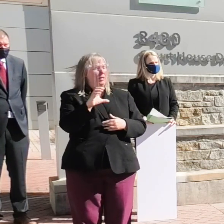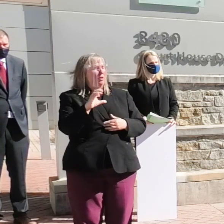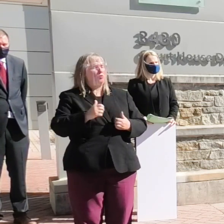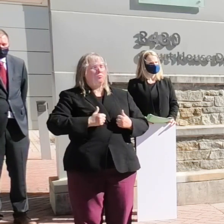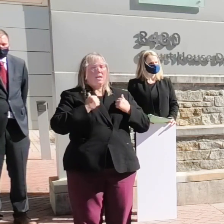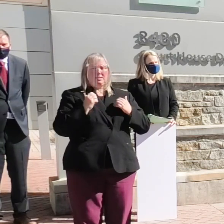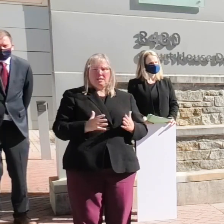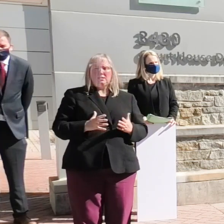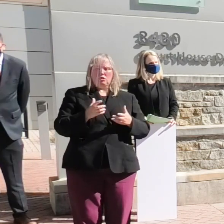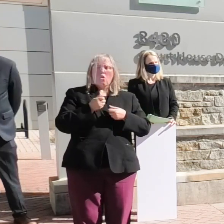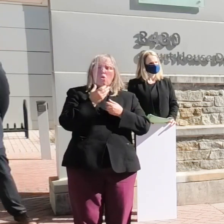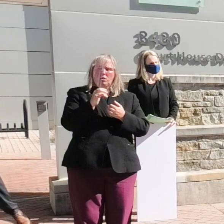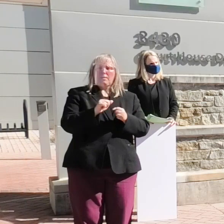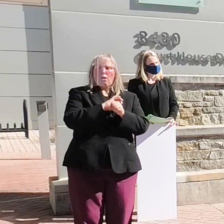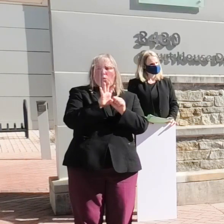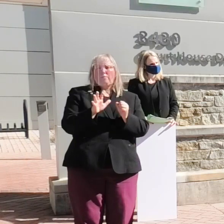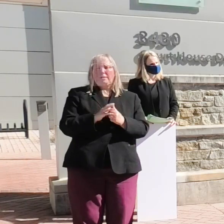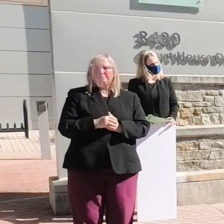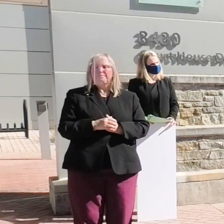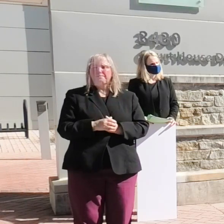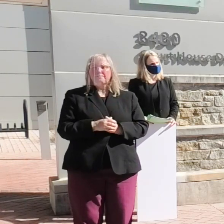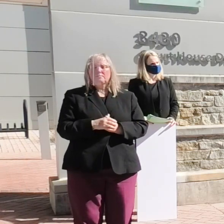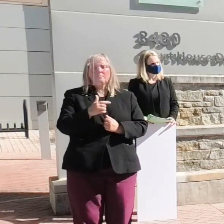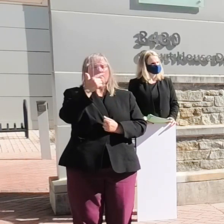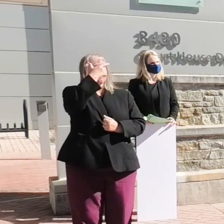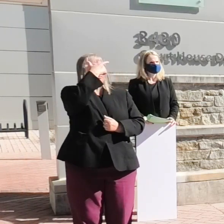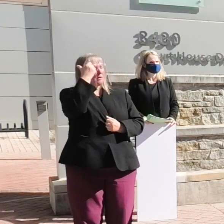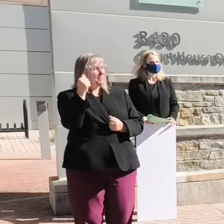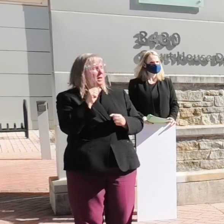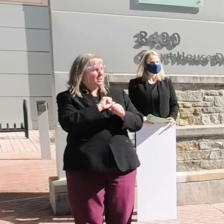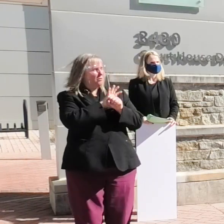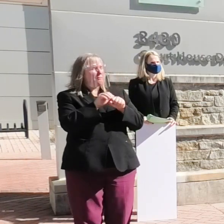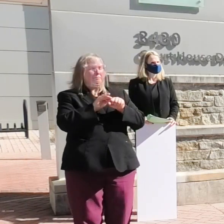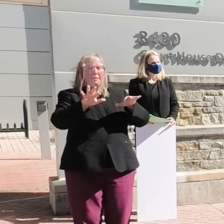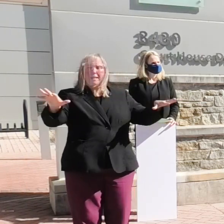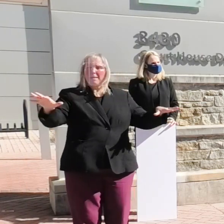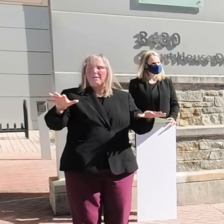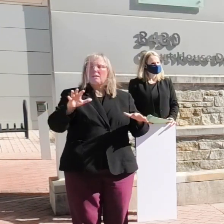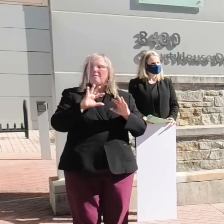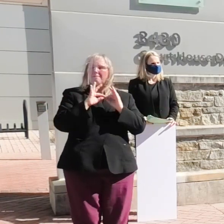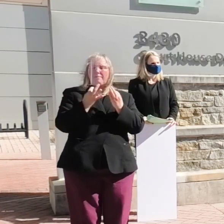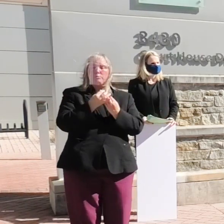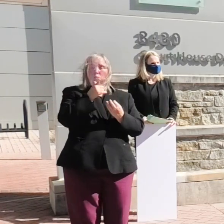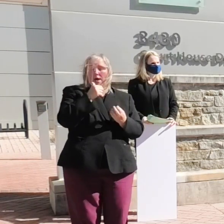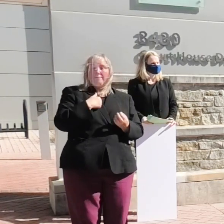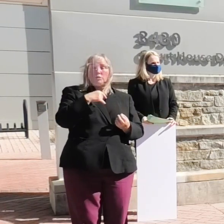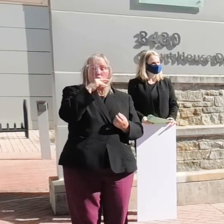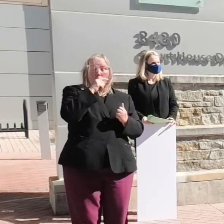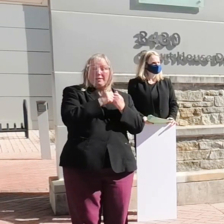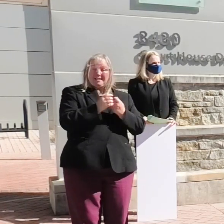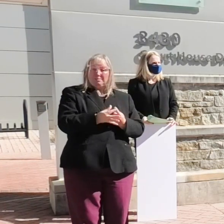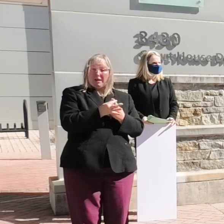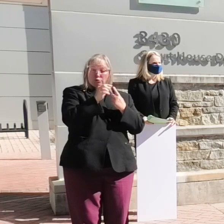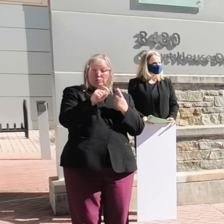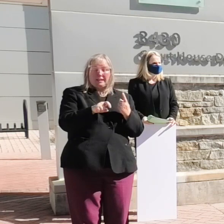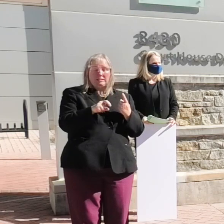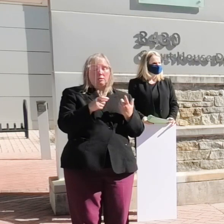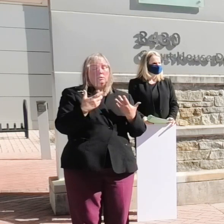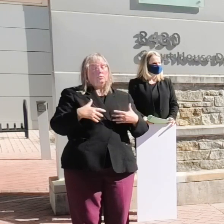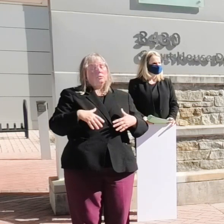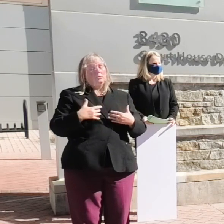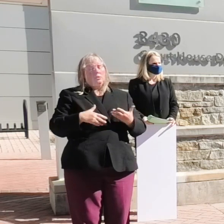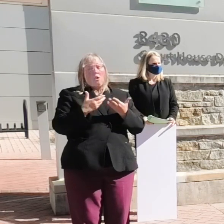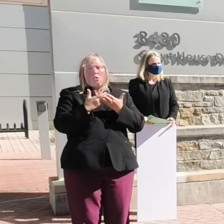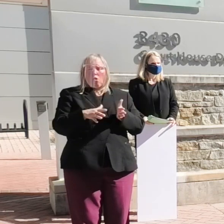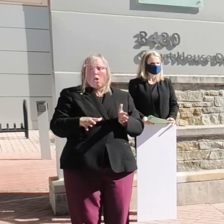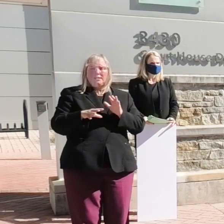residents caused by covid because of the pandemic families who have a child with special needs have lost out